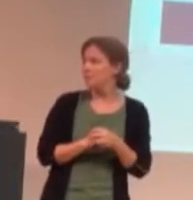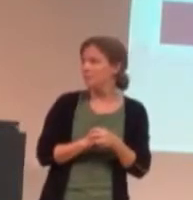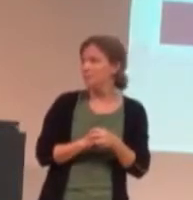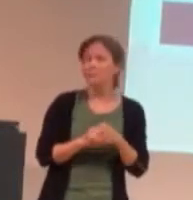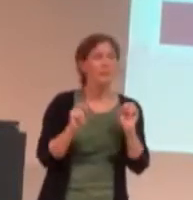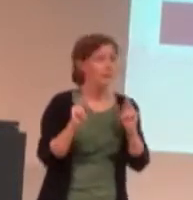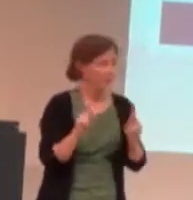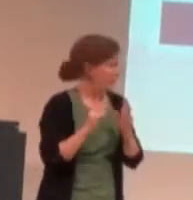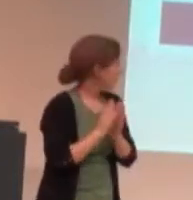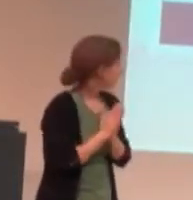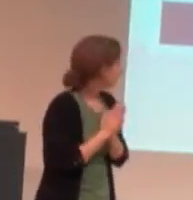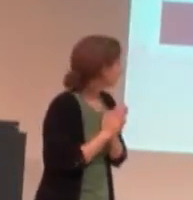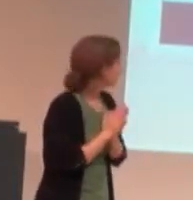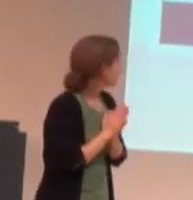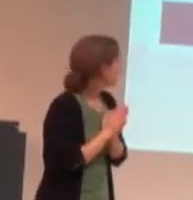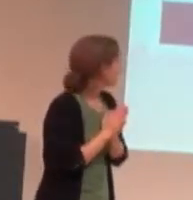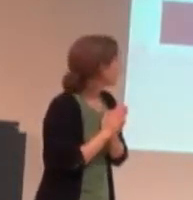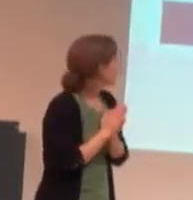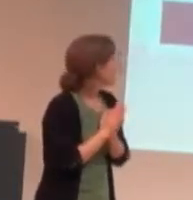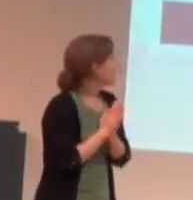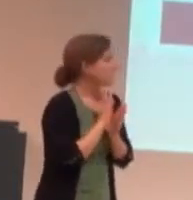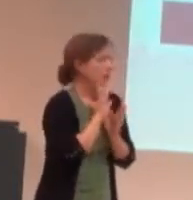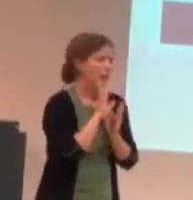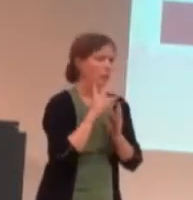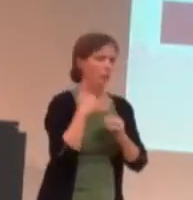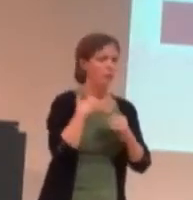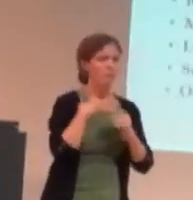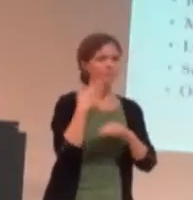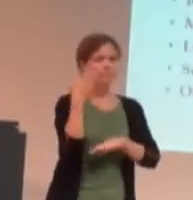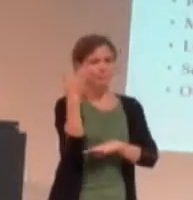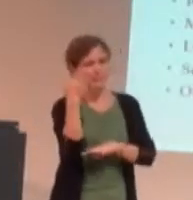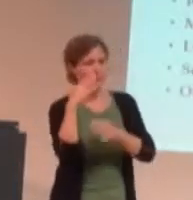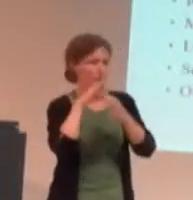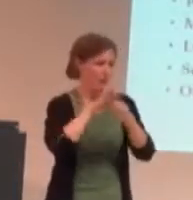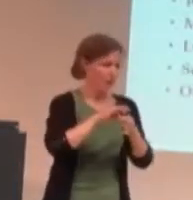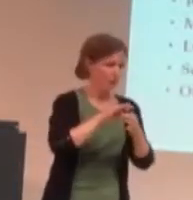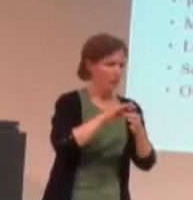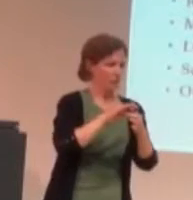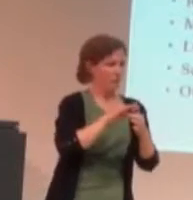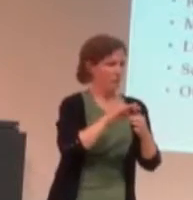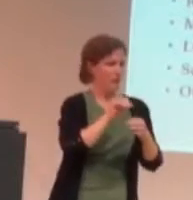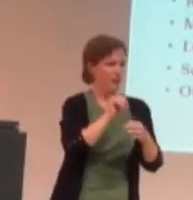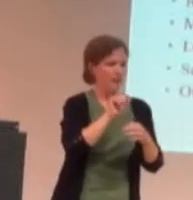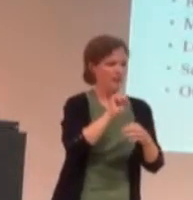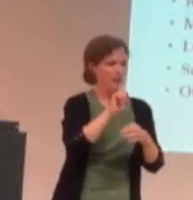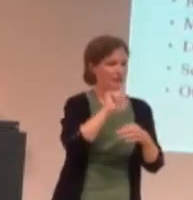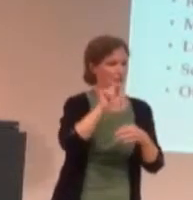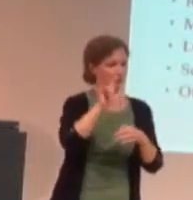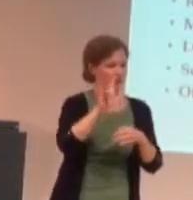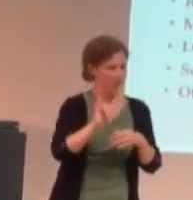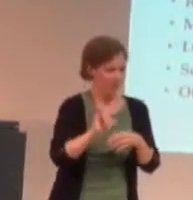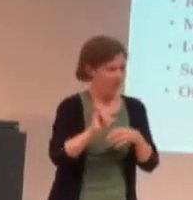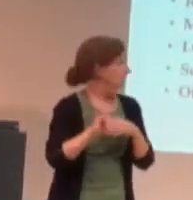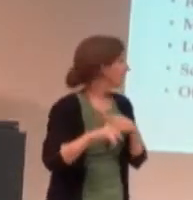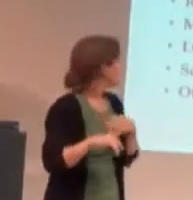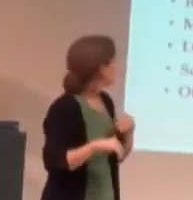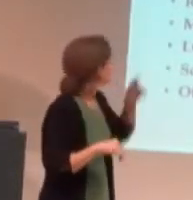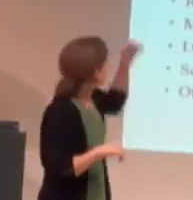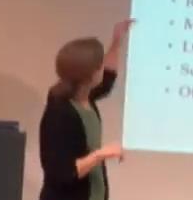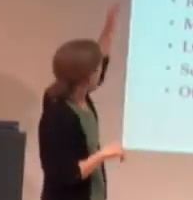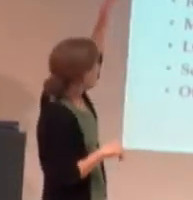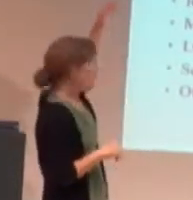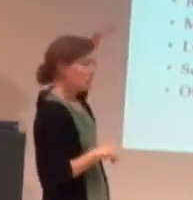Okay, so I'm to talk about tips on presenting. So, first off, these are kind of topics that you can